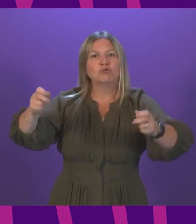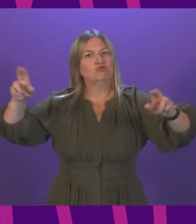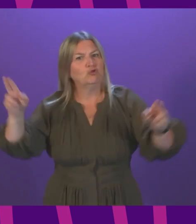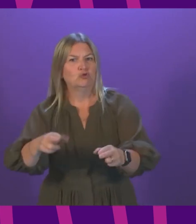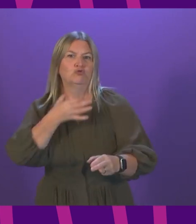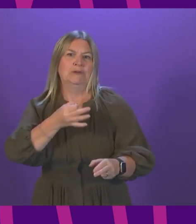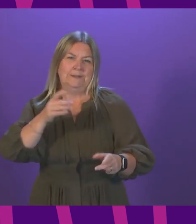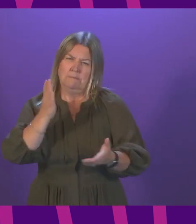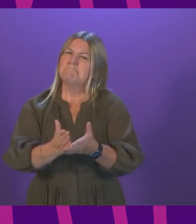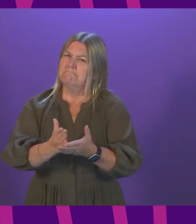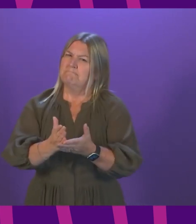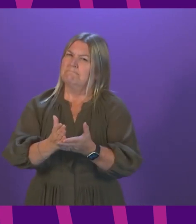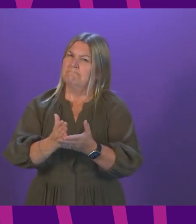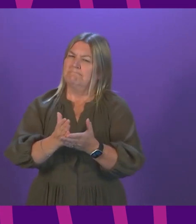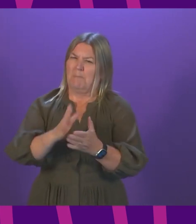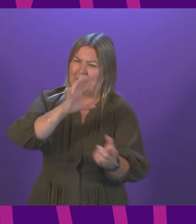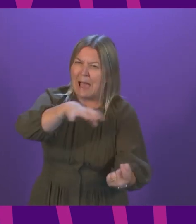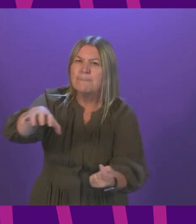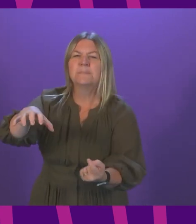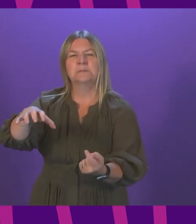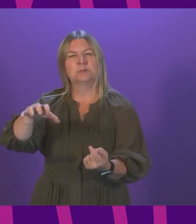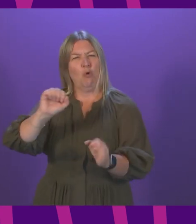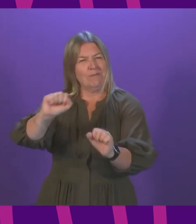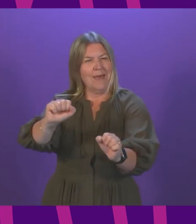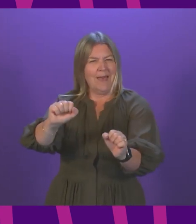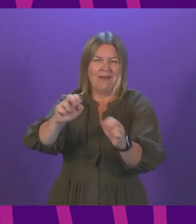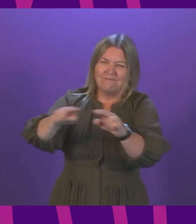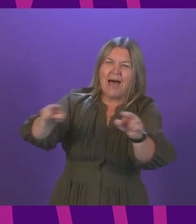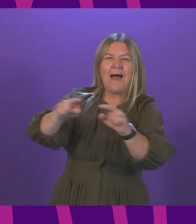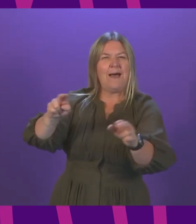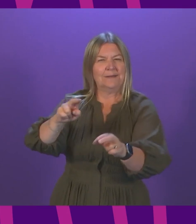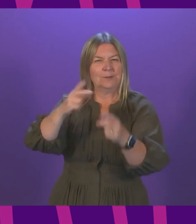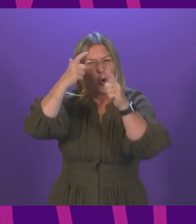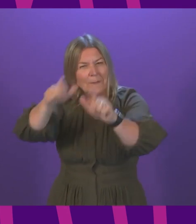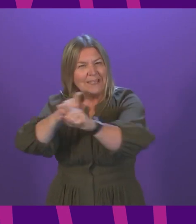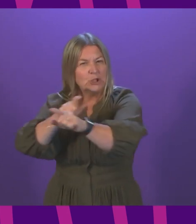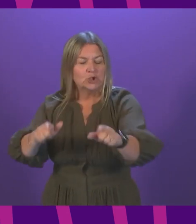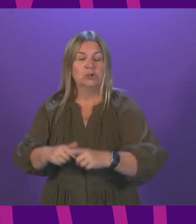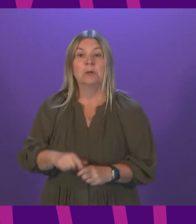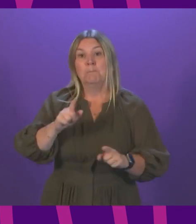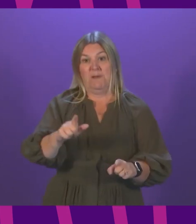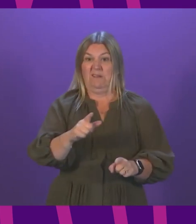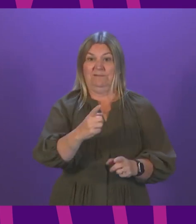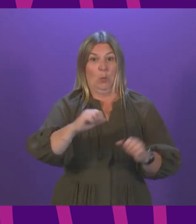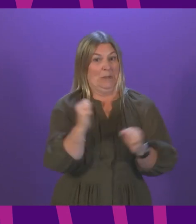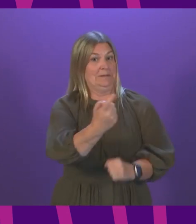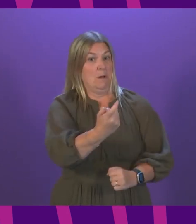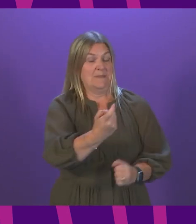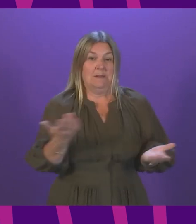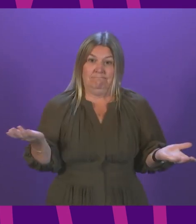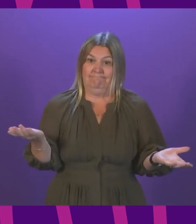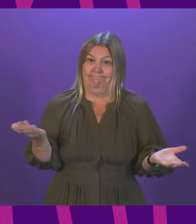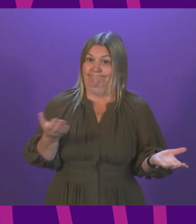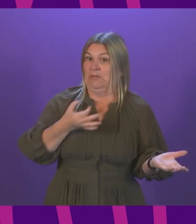and in student accommodation. More generally, though, as we move into the autumn and winter, there continues to be a risk,